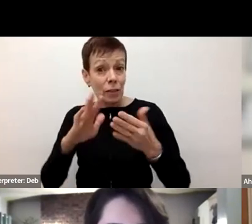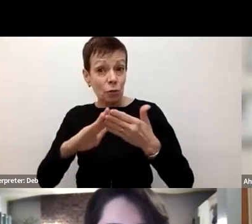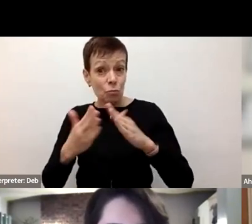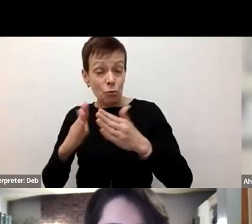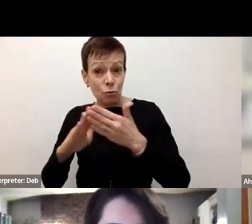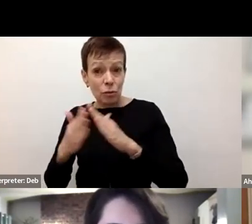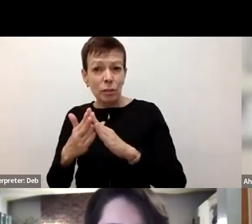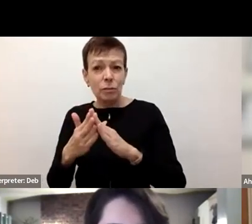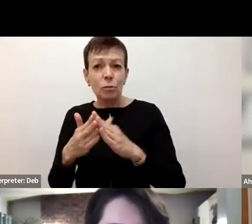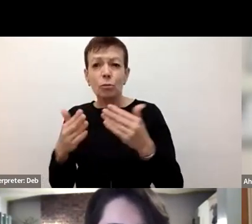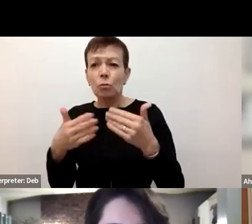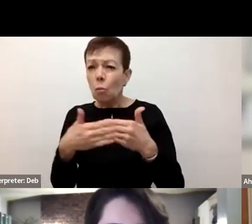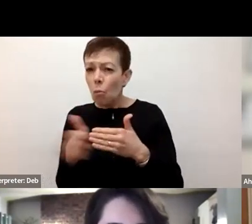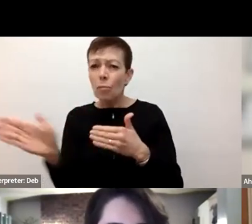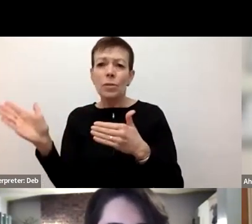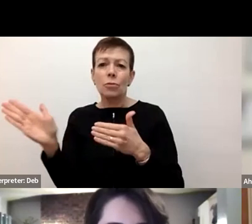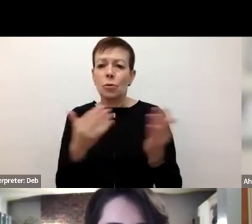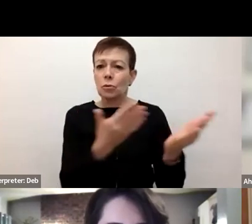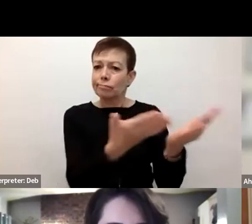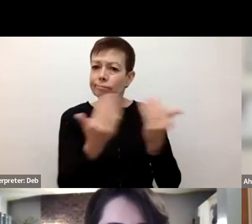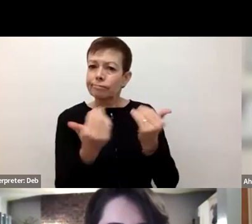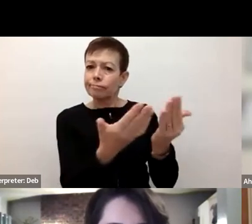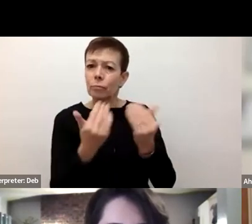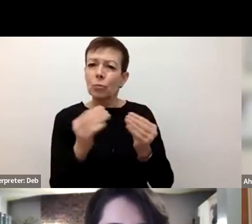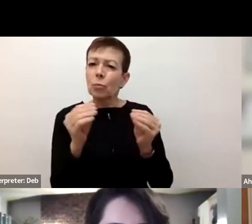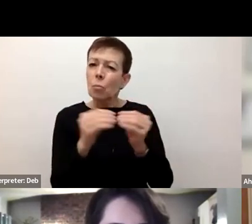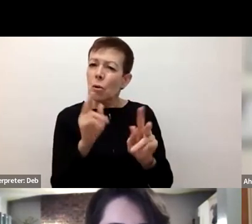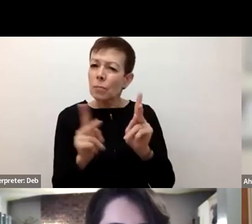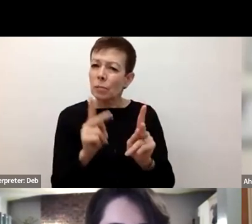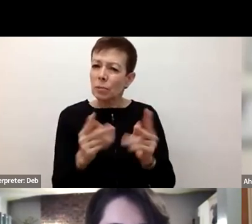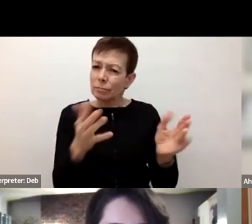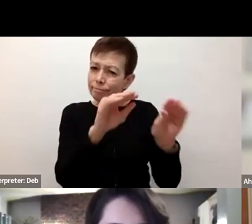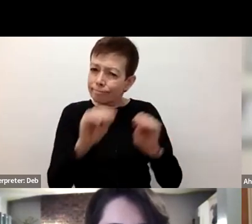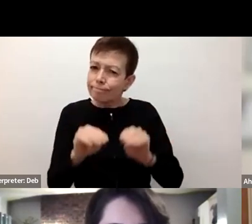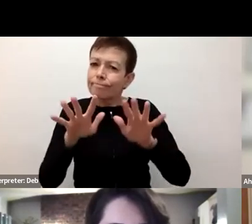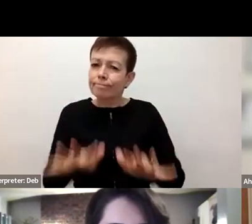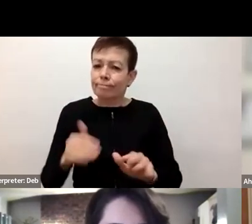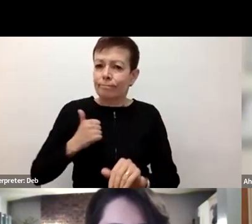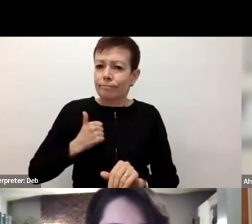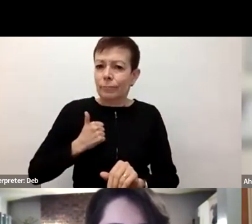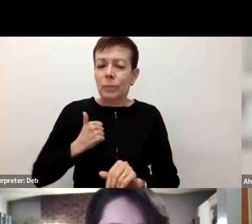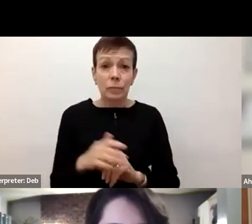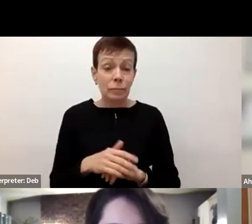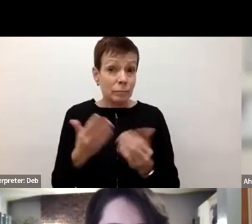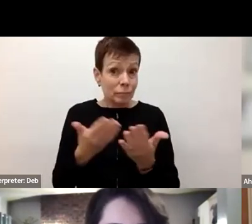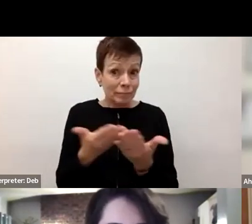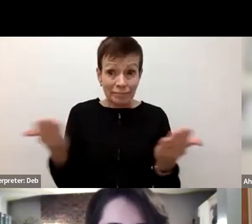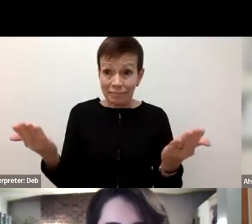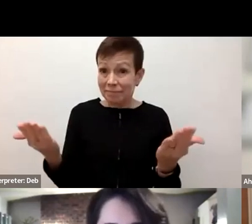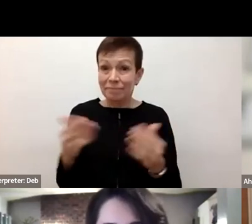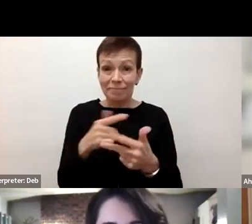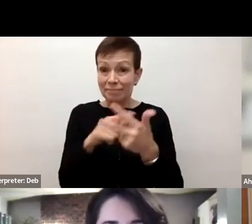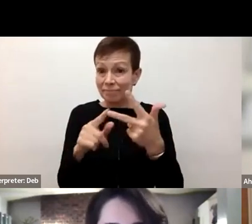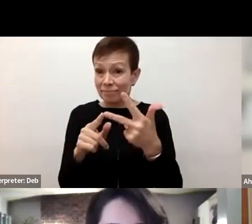safety to come to Canada? I will open this up for any of the three panelists that have shared tonight,